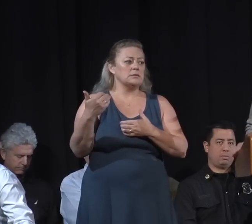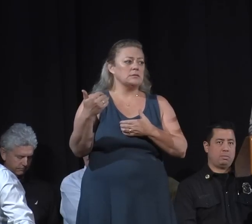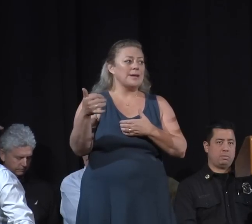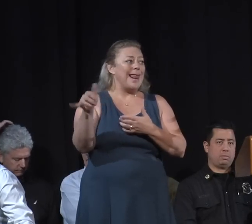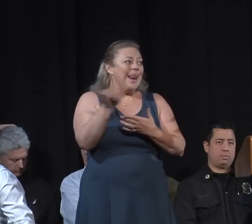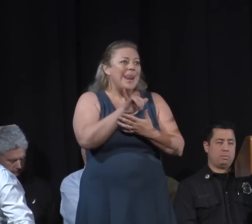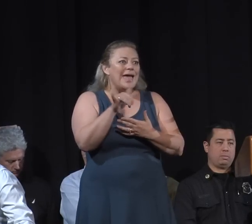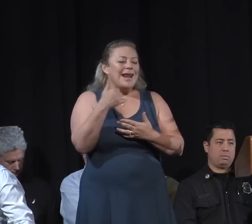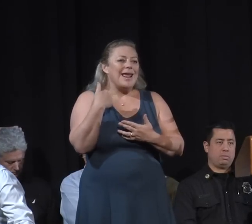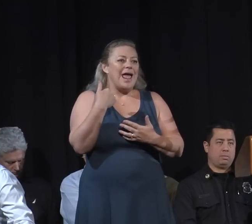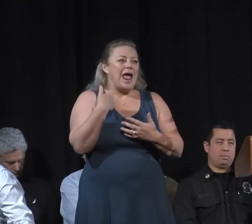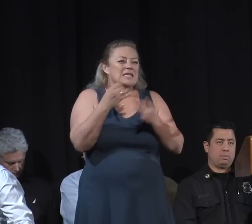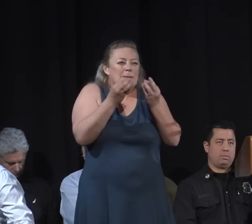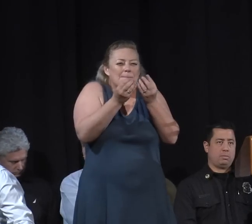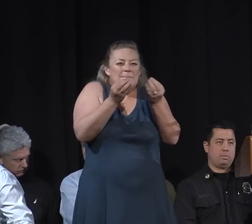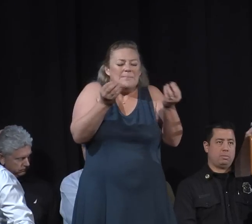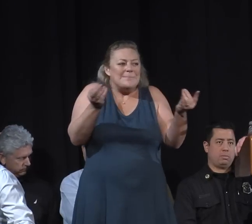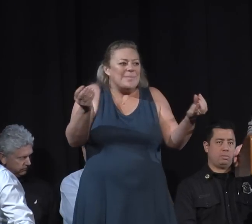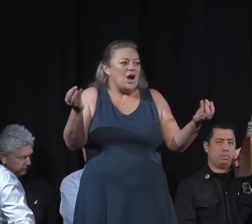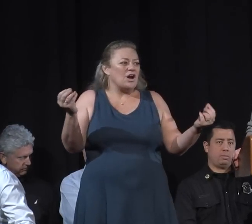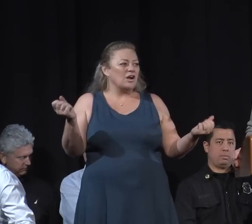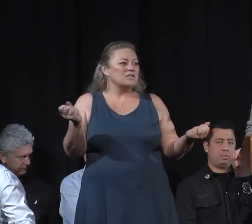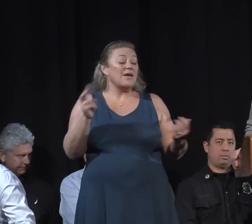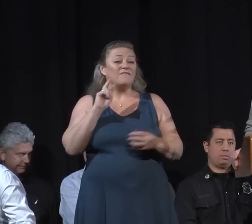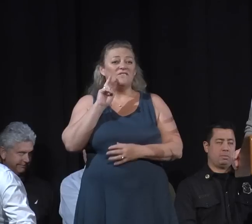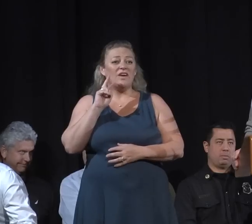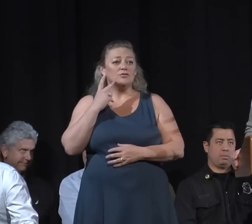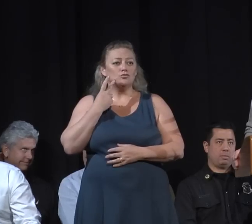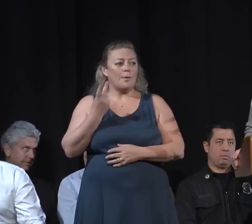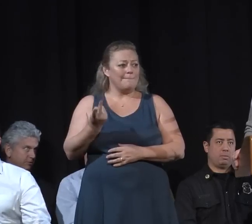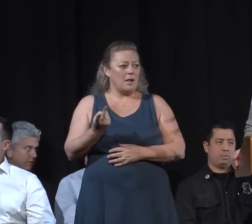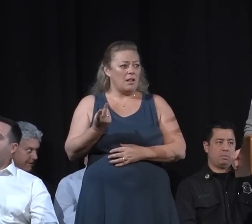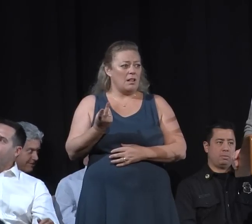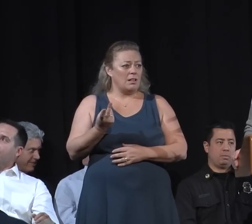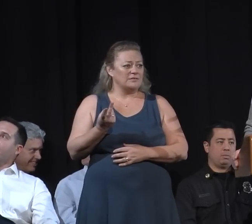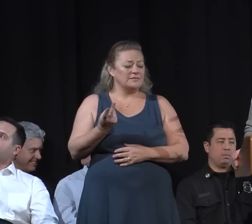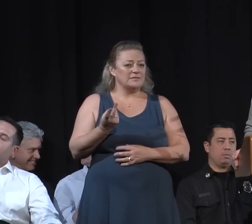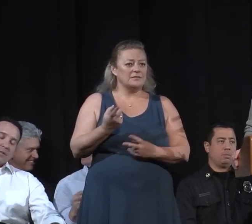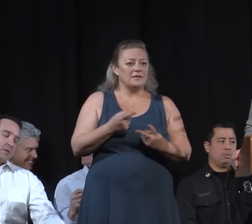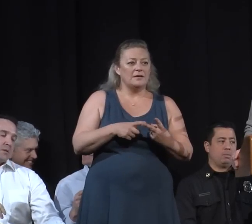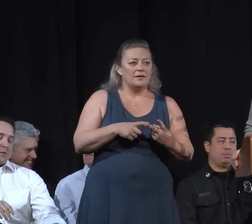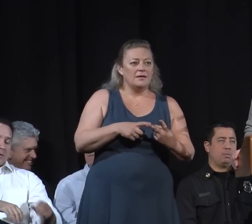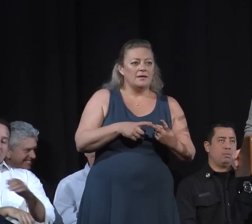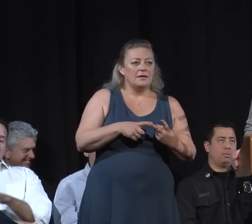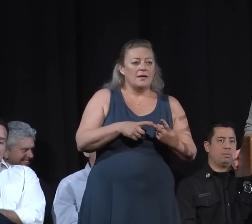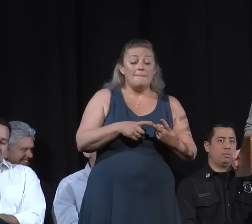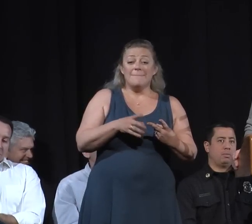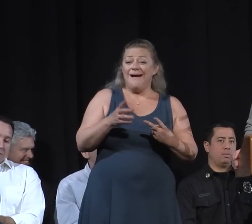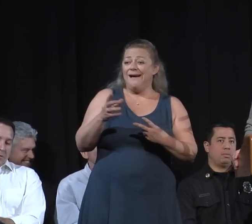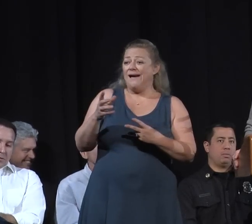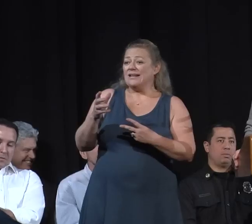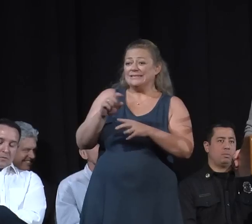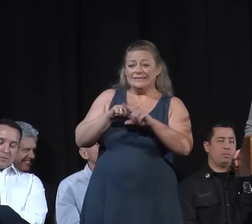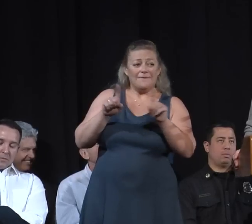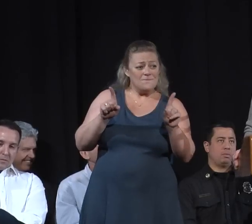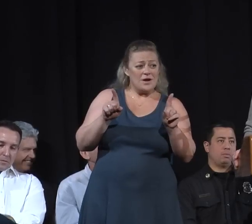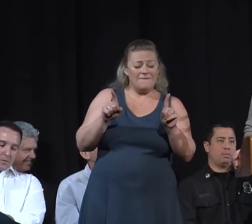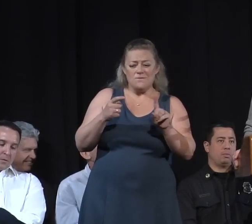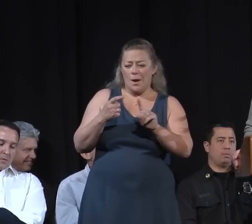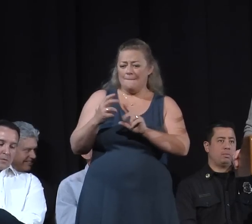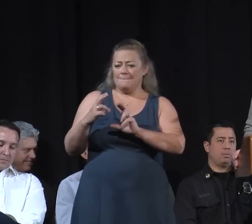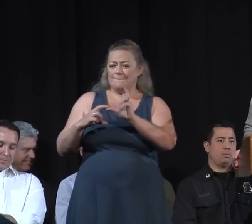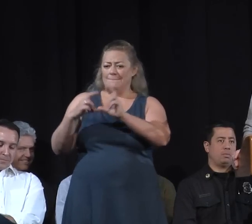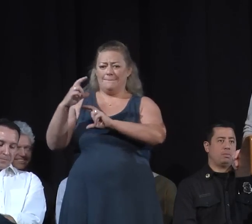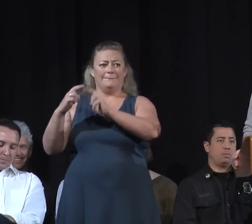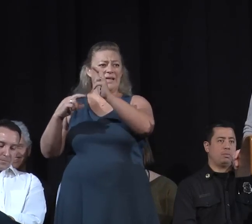that can be inhaled. But ash from buildings may contain chemicals such as lead,